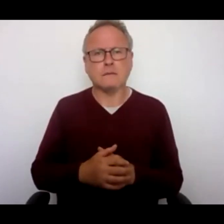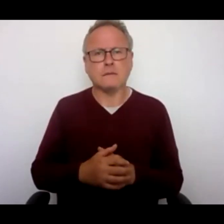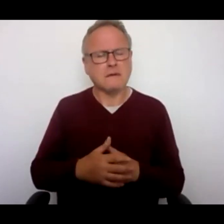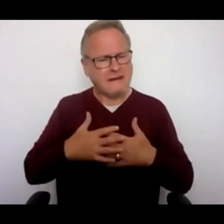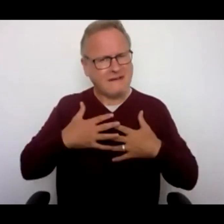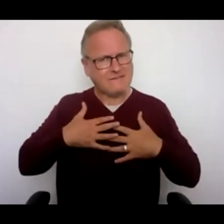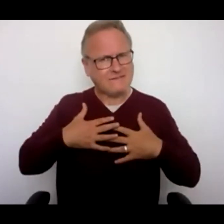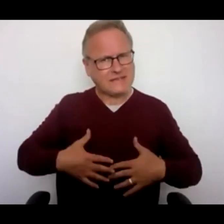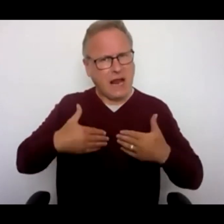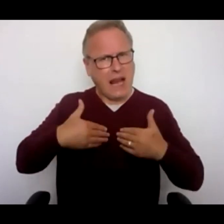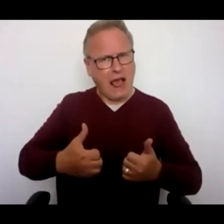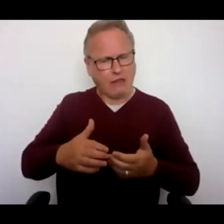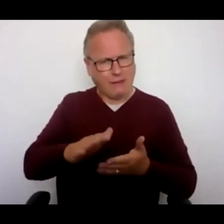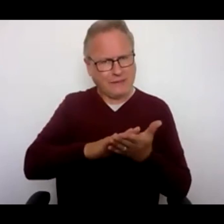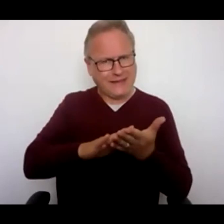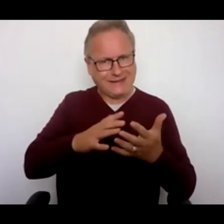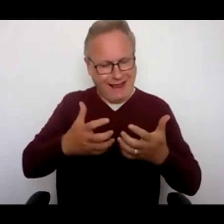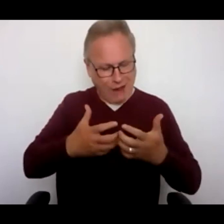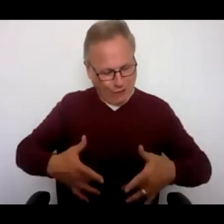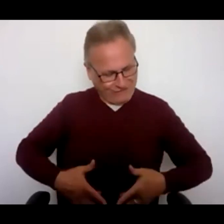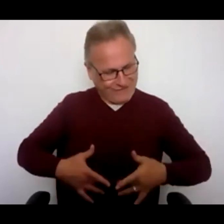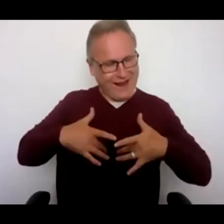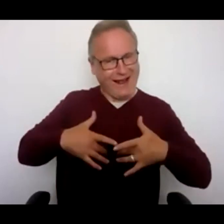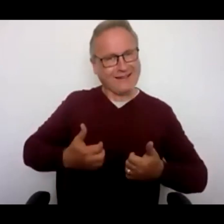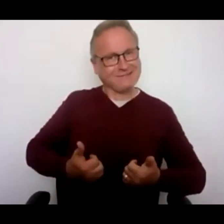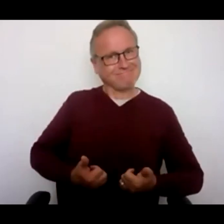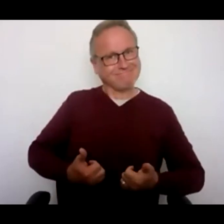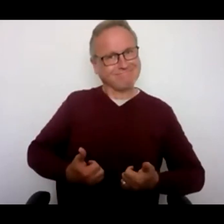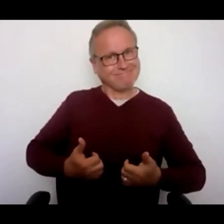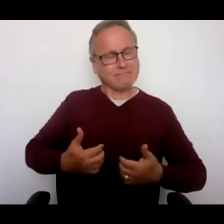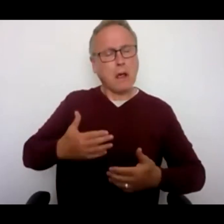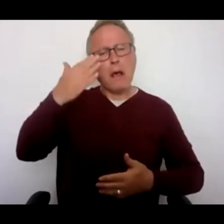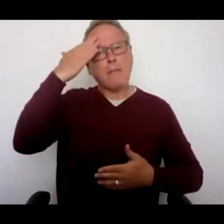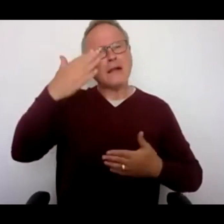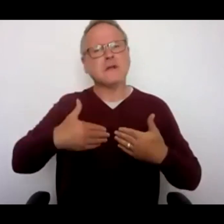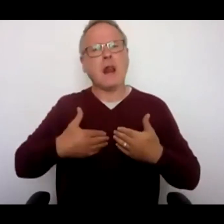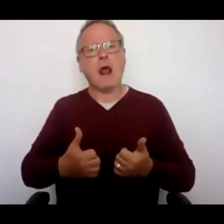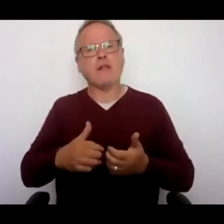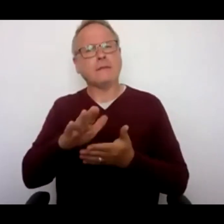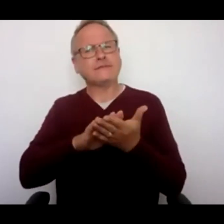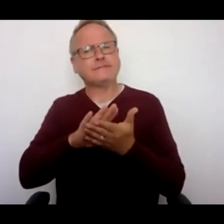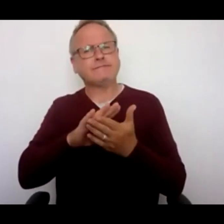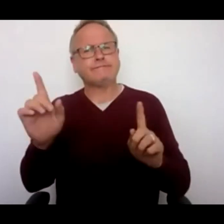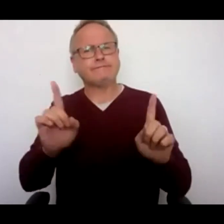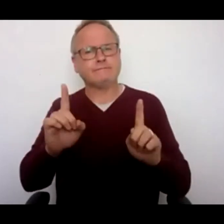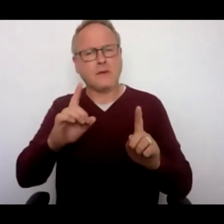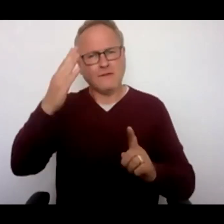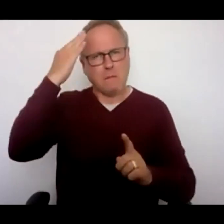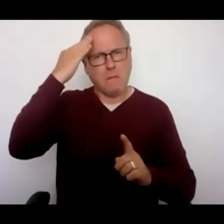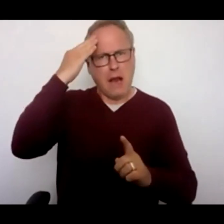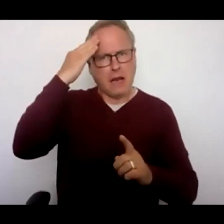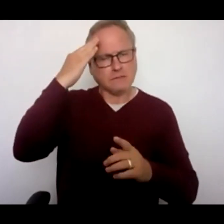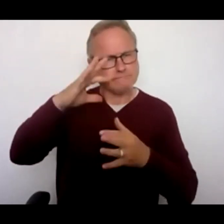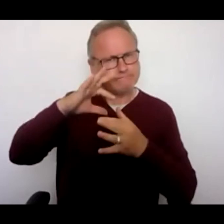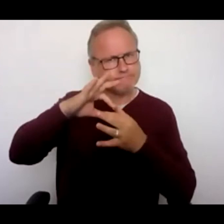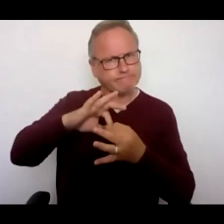is how someone is feeling in their body. Mental health is how our minds work and how we feel about